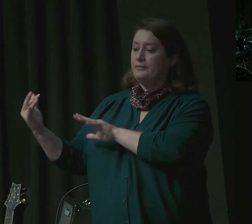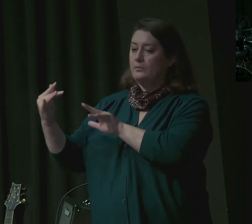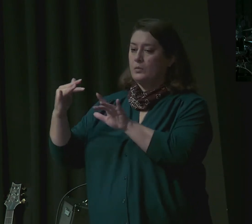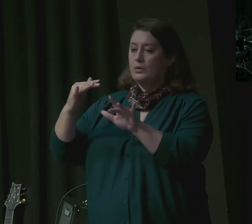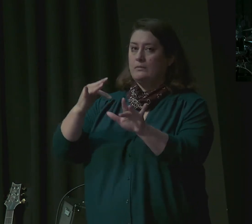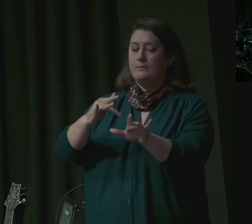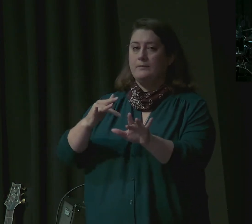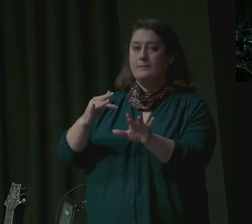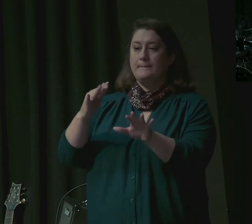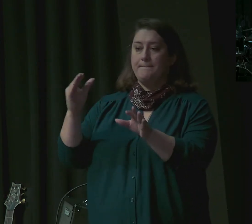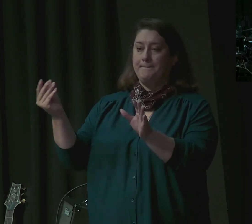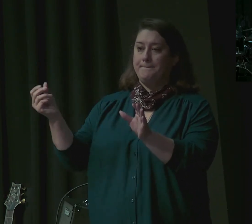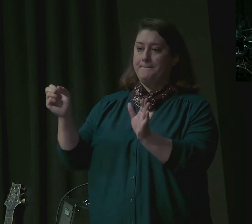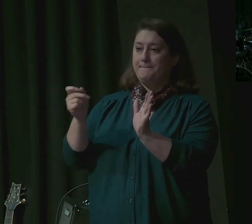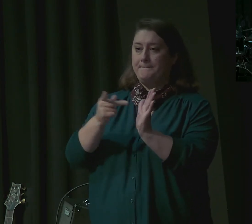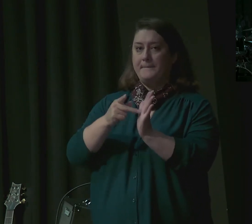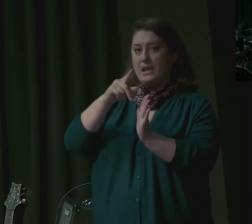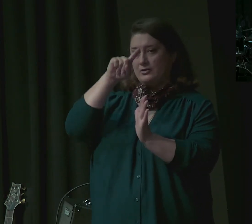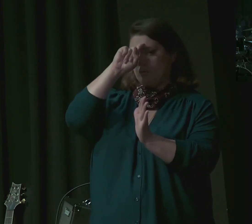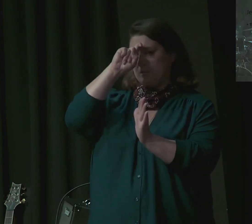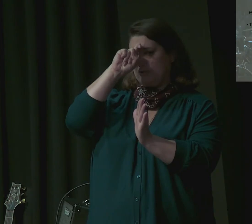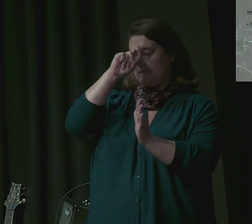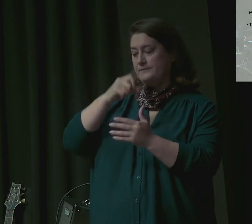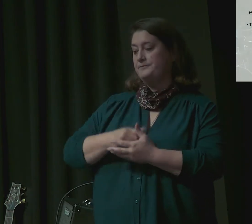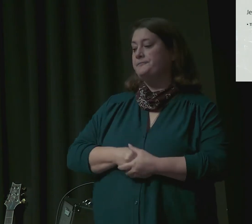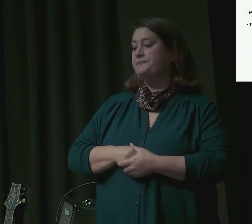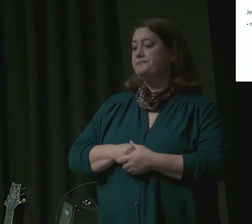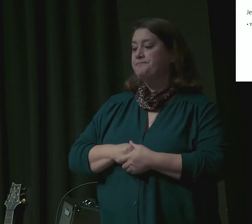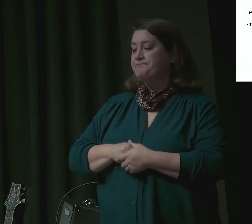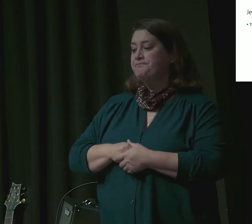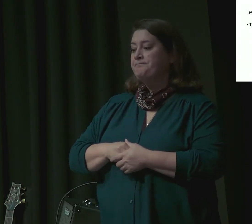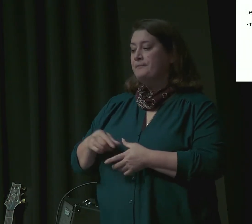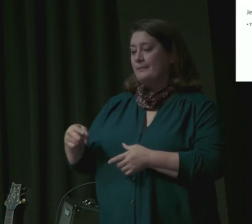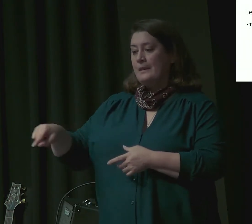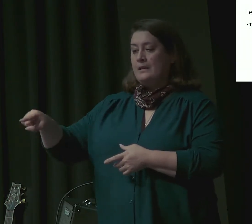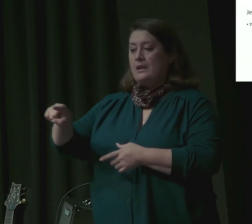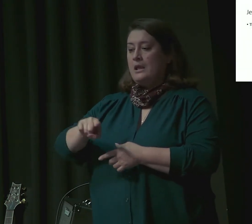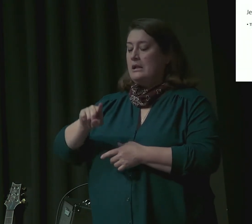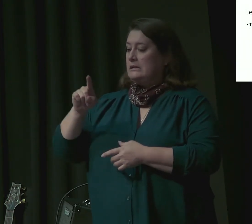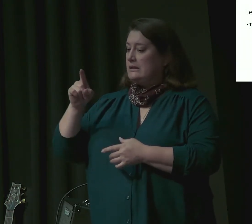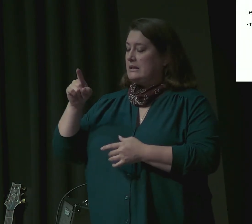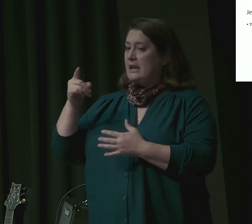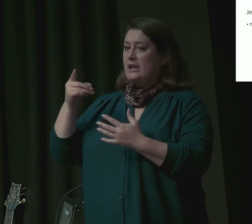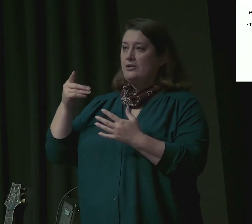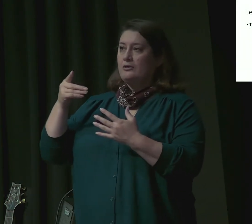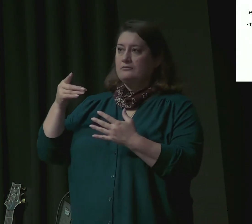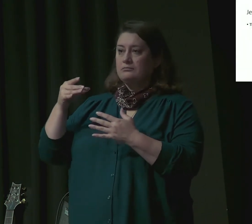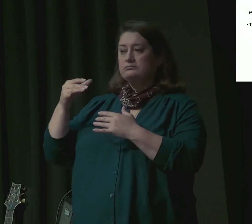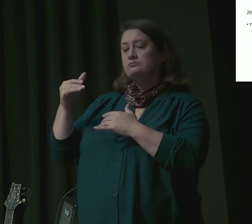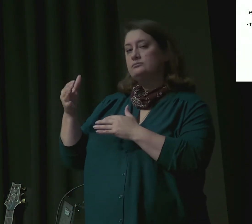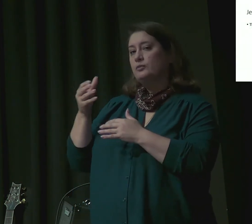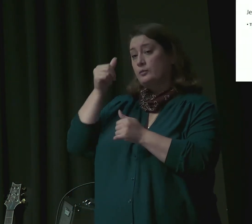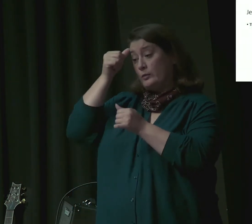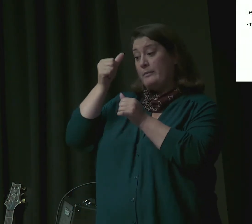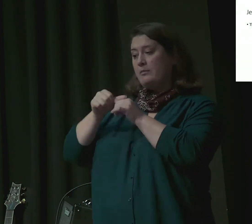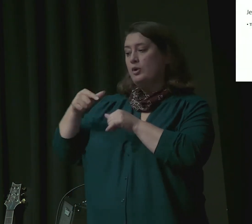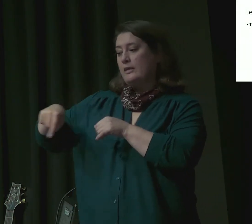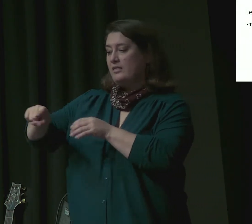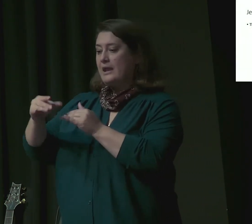There is a difficult struggle over returning. Verses 1 to 7, Genesis 43. Moses